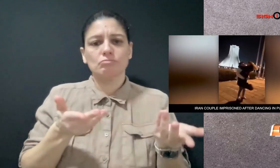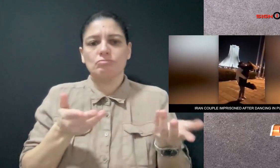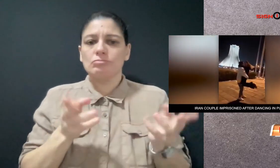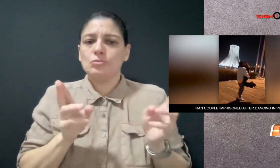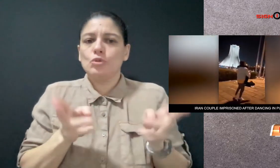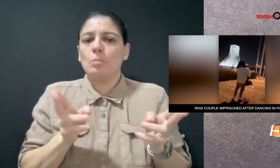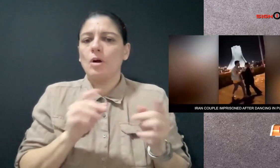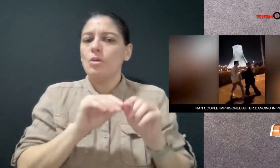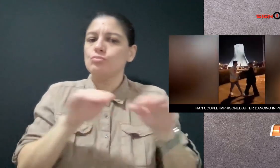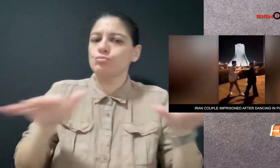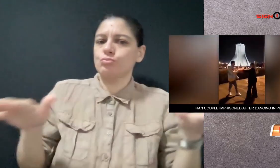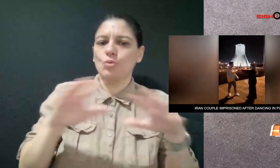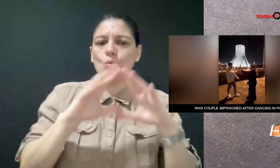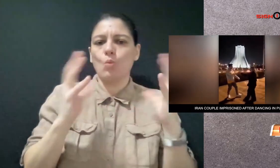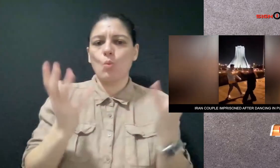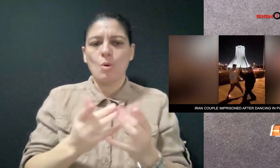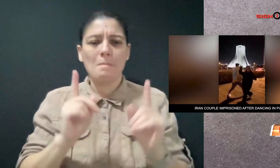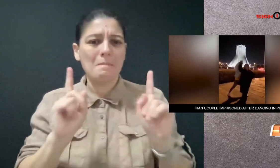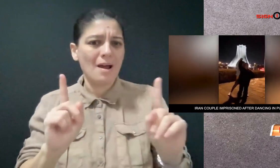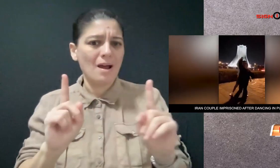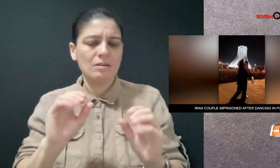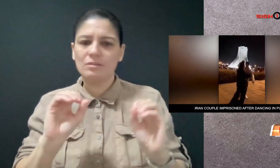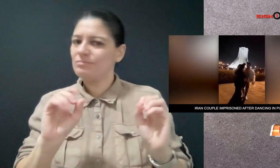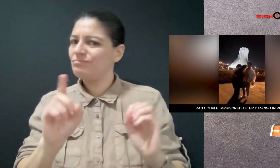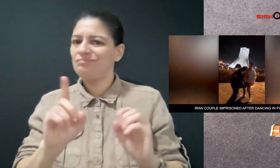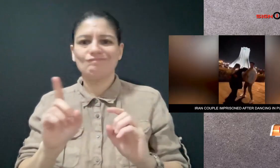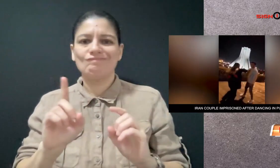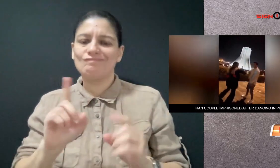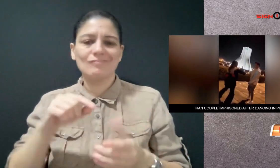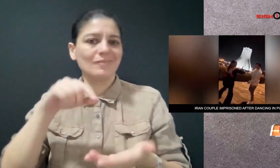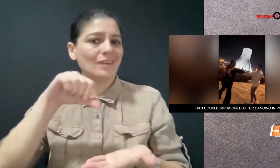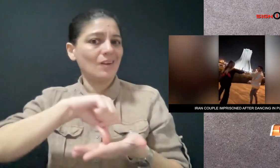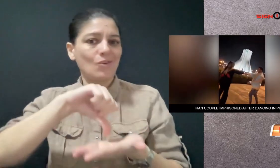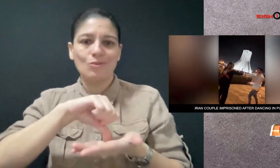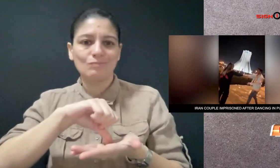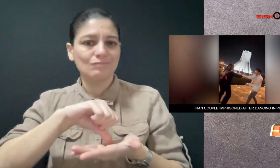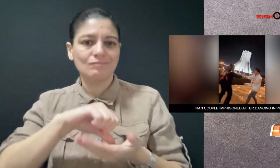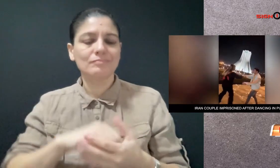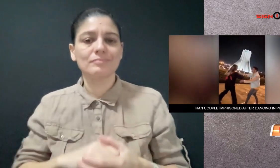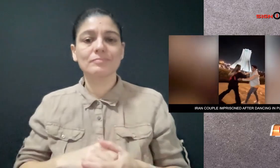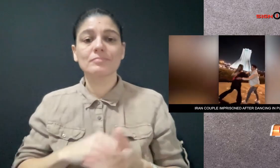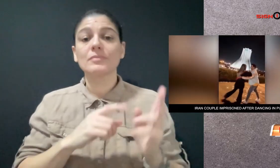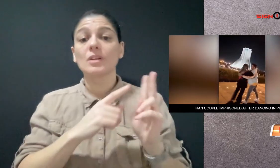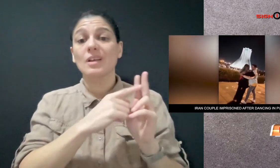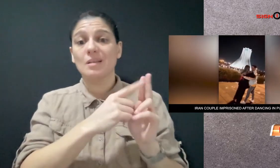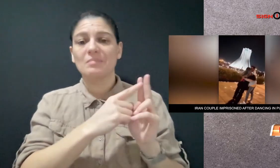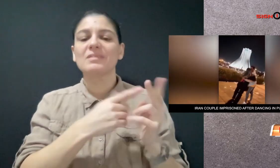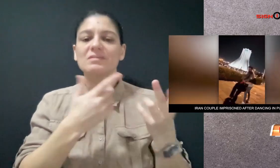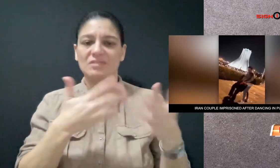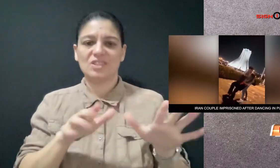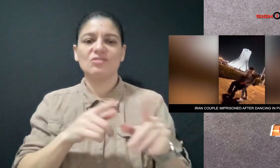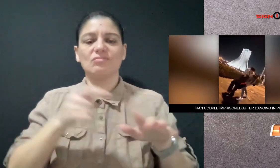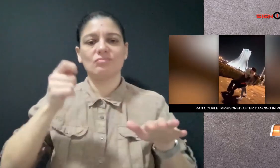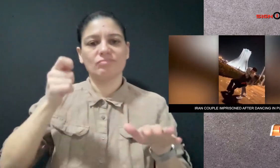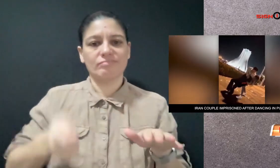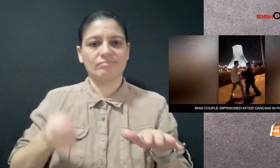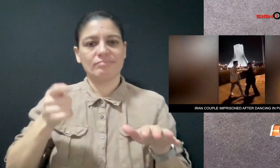That would be an innocent video elsewhere in the world, but not in Iran. The couple has been sentenced